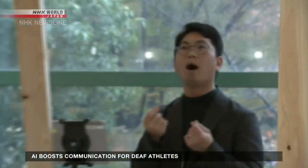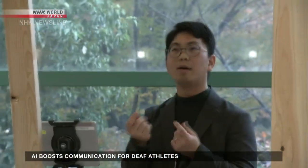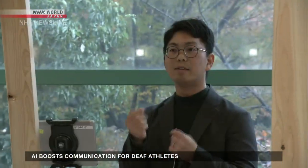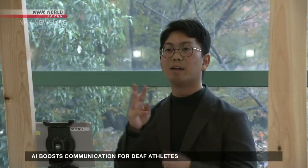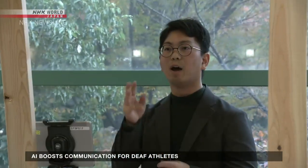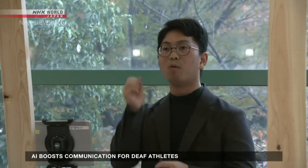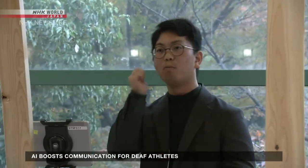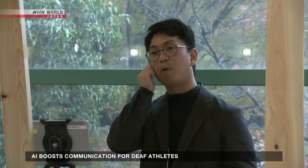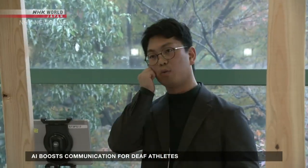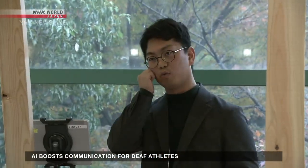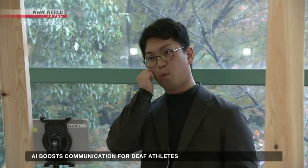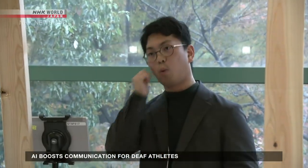systems.